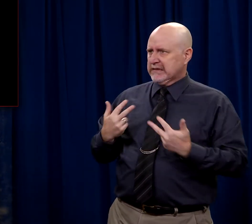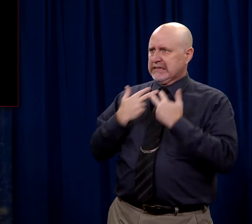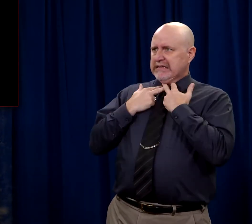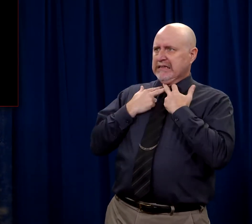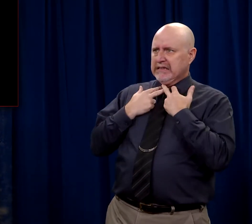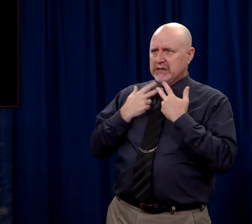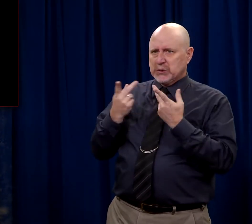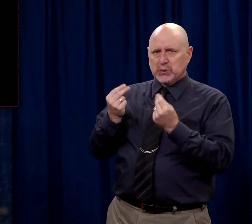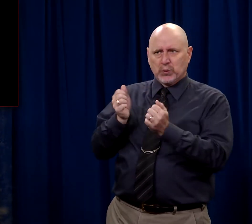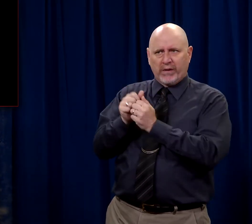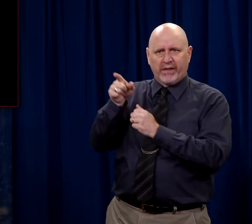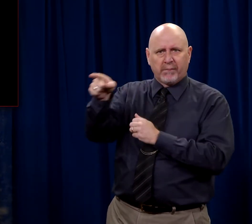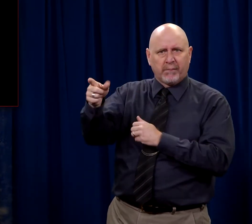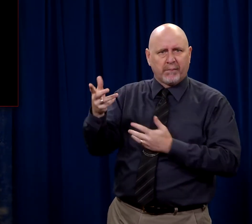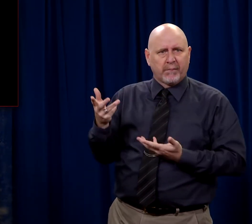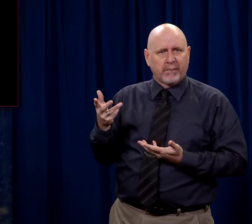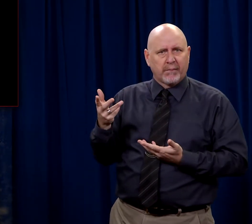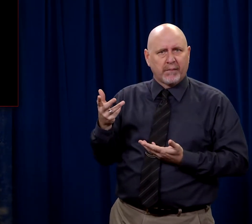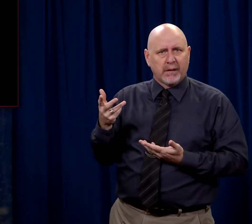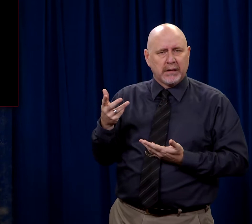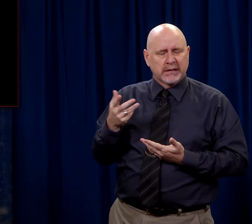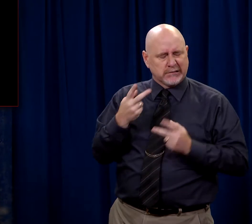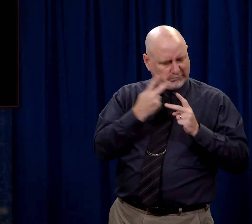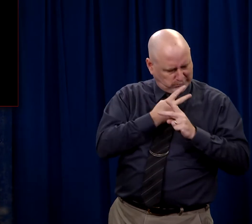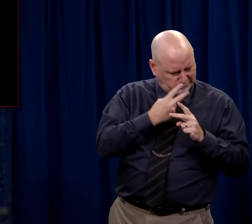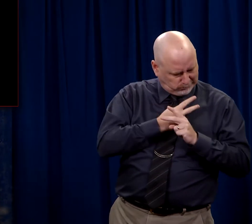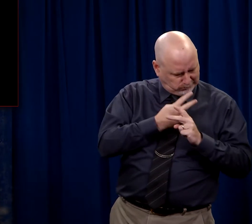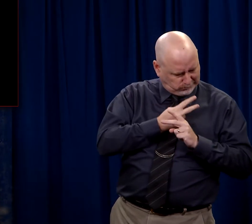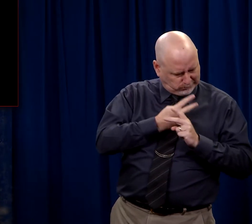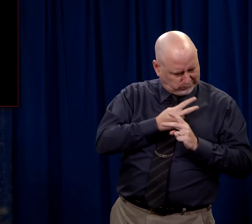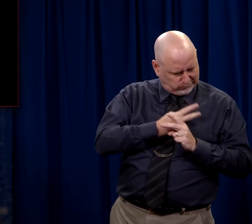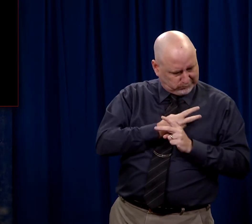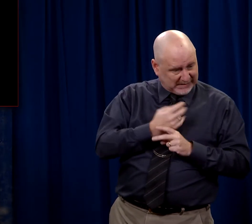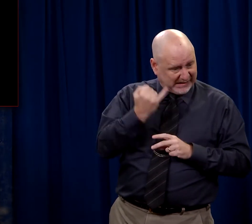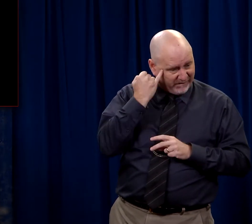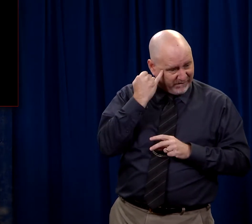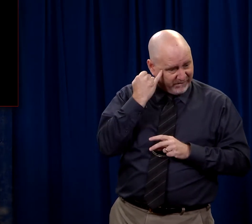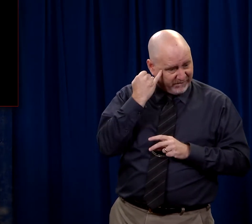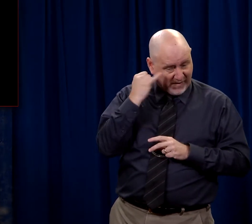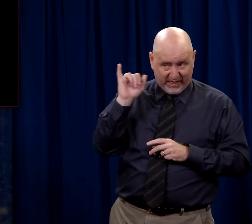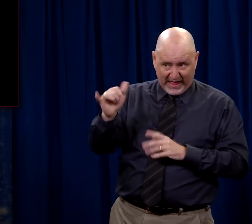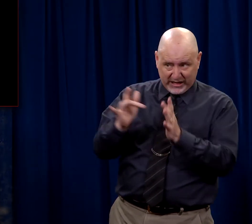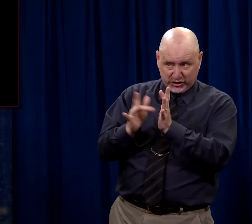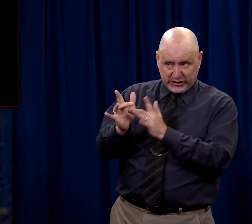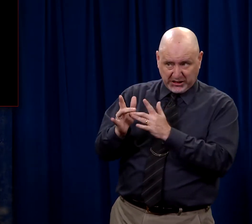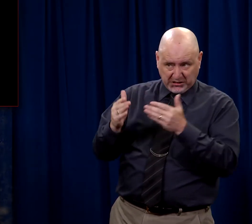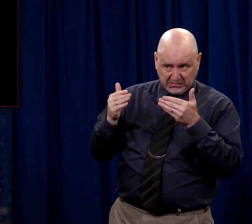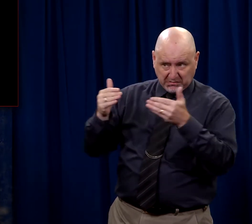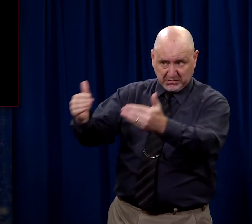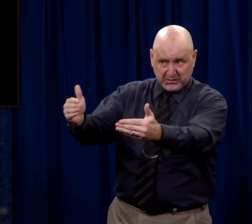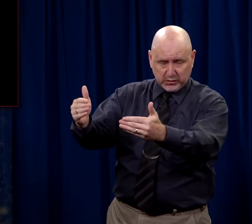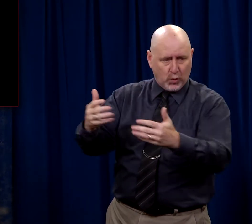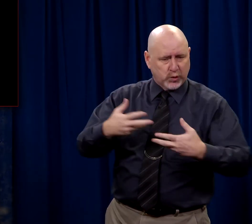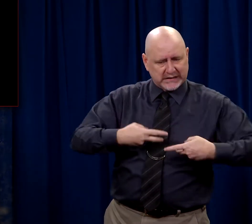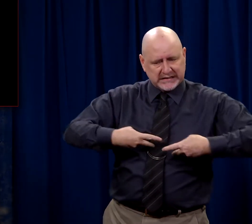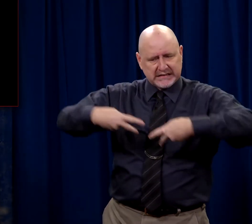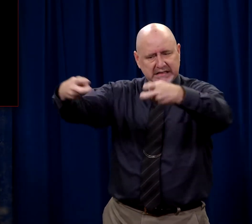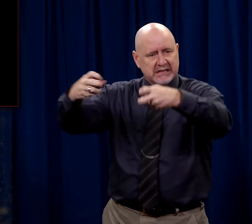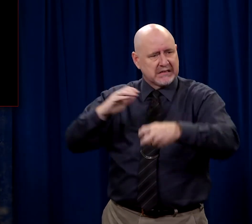do we do now? Because they reasoned that if we let this man go on, he's going to take away